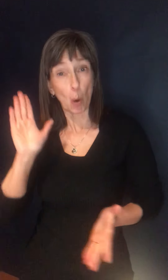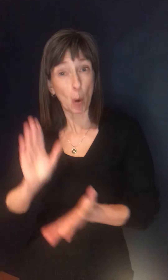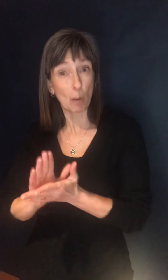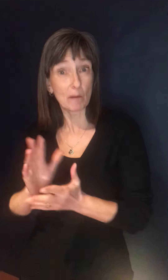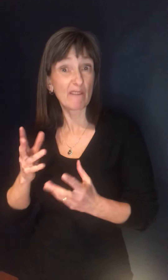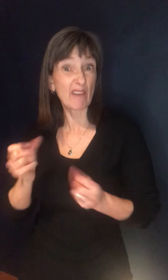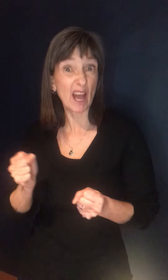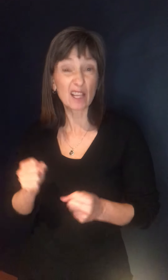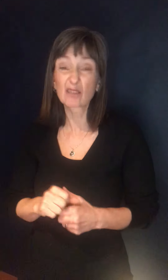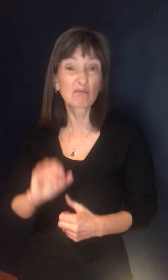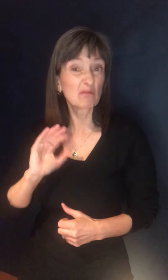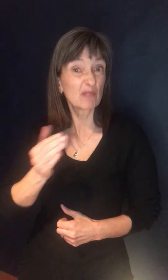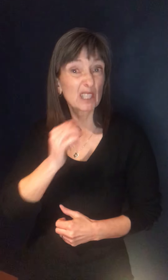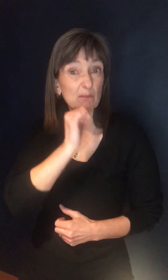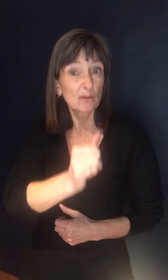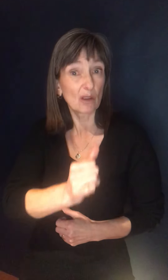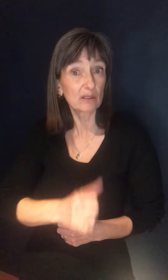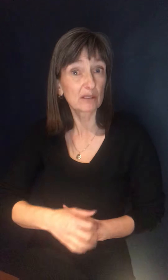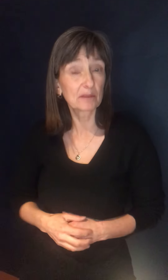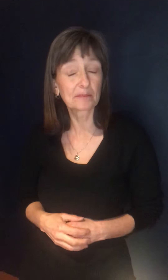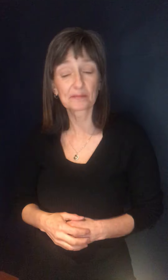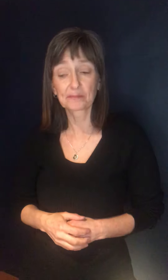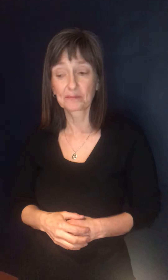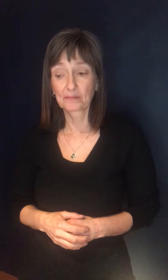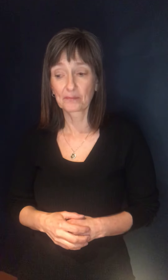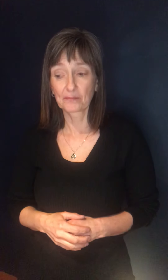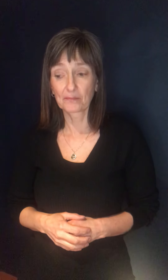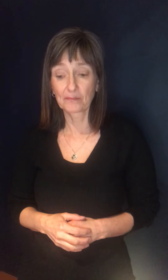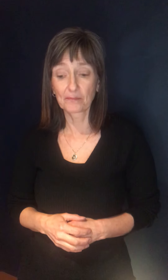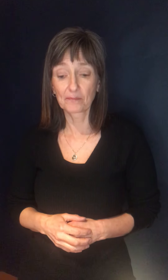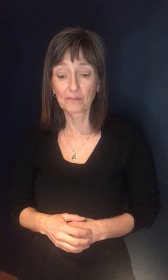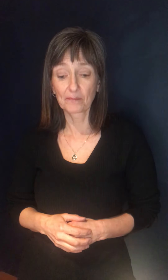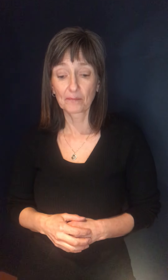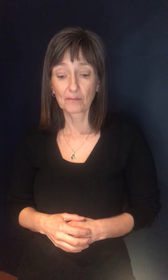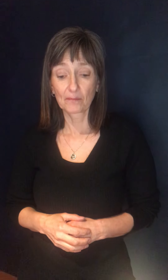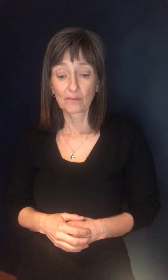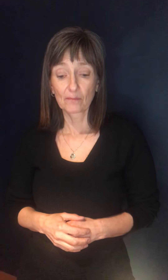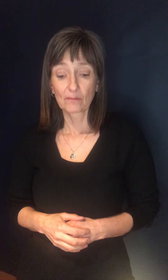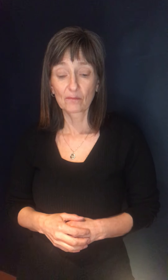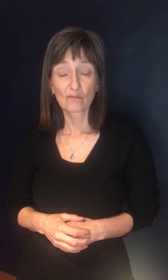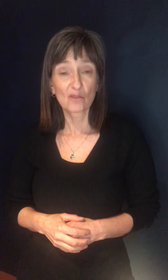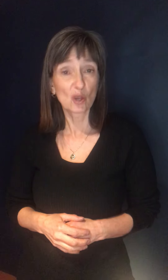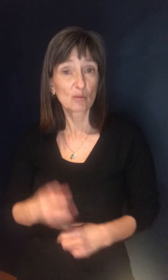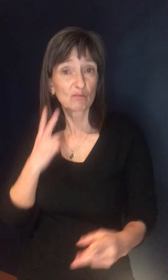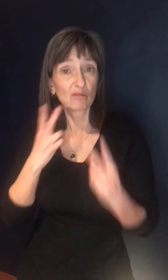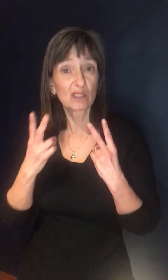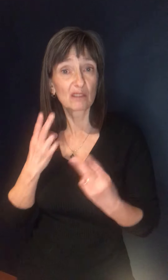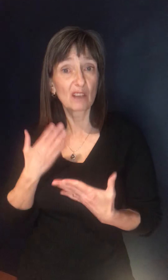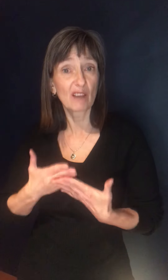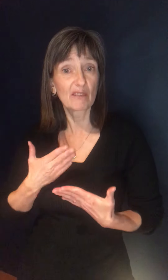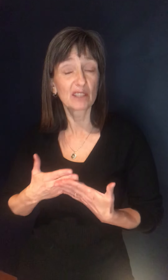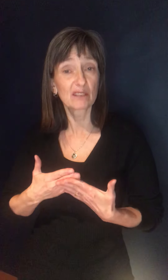um, certainly the evidence that we have right now is indicating that, uh, an extended period is safe.